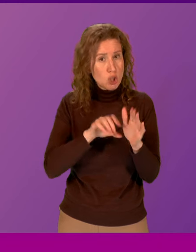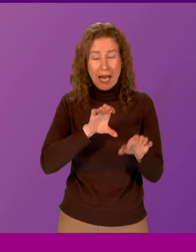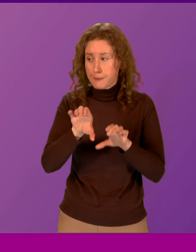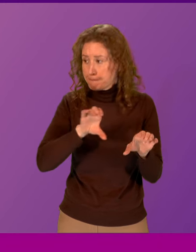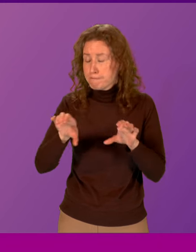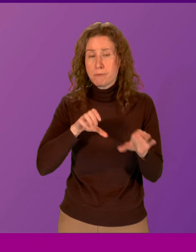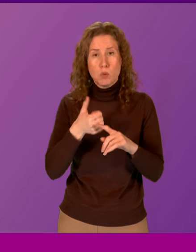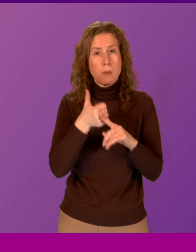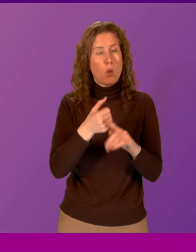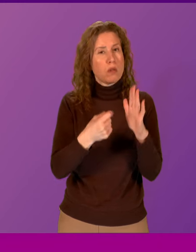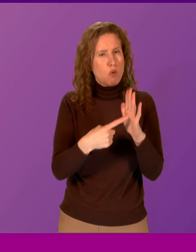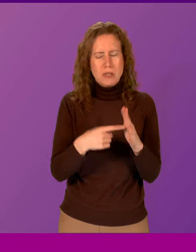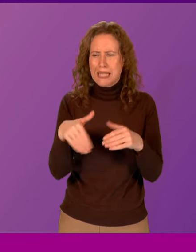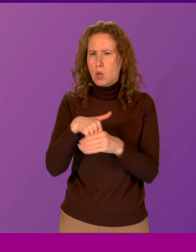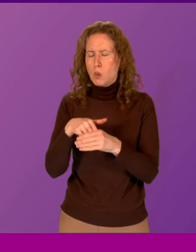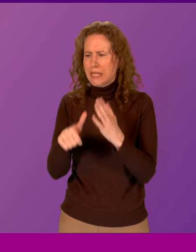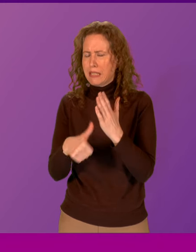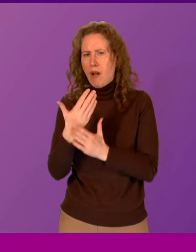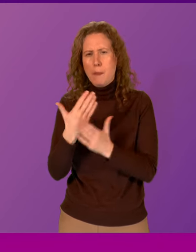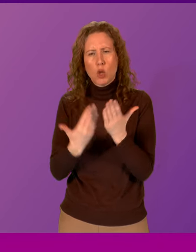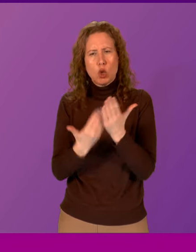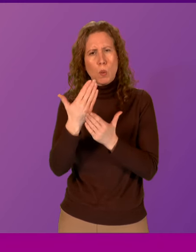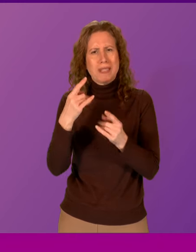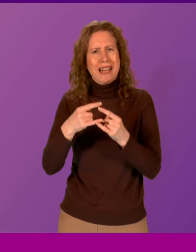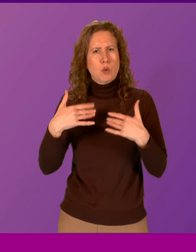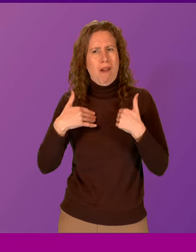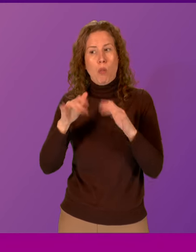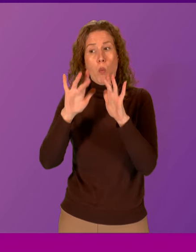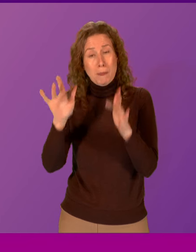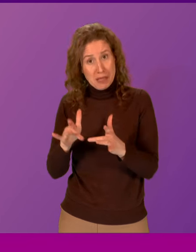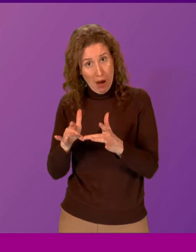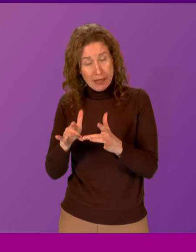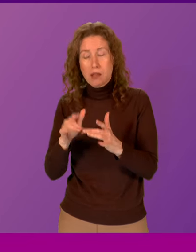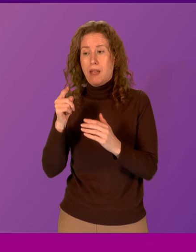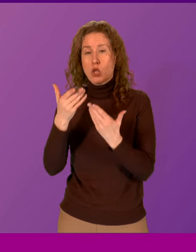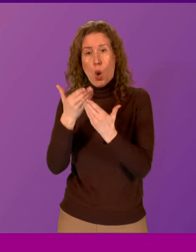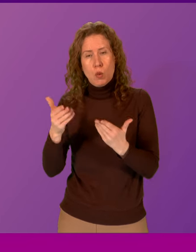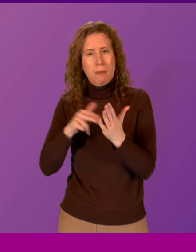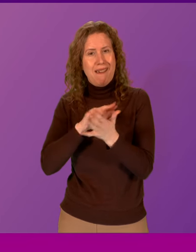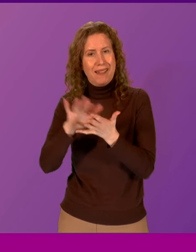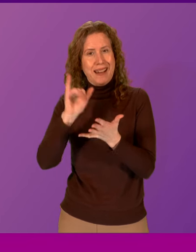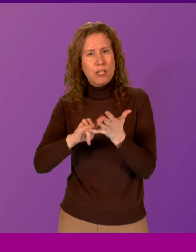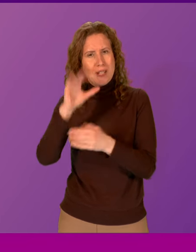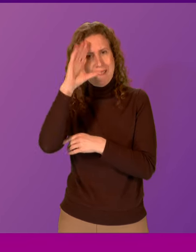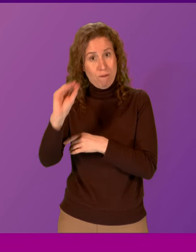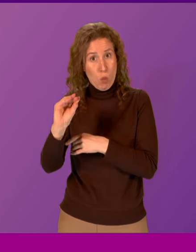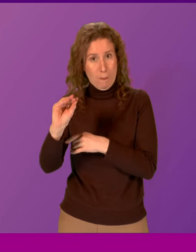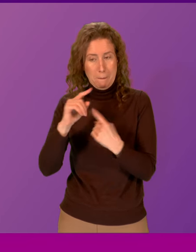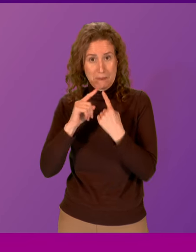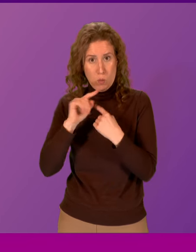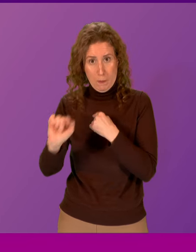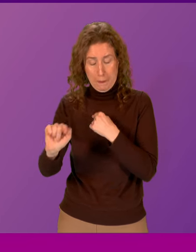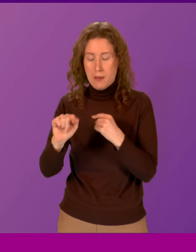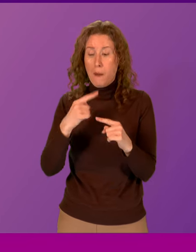priorities, including the development of a new sexual health website hosted by NHS Inform and production of